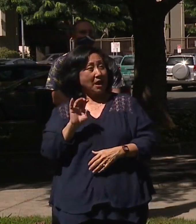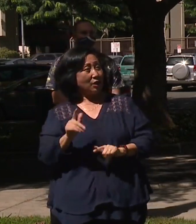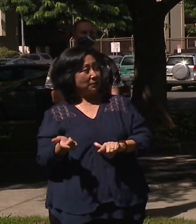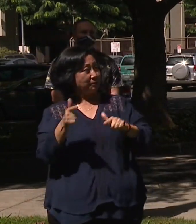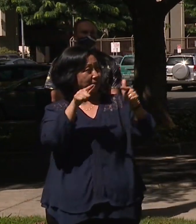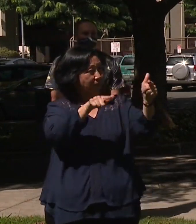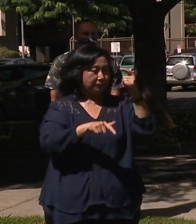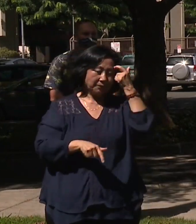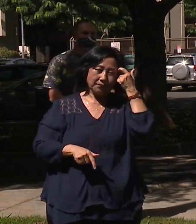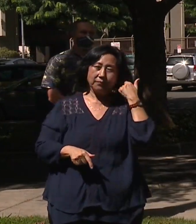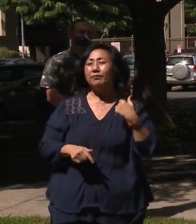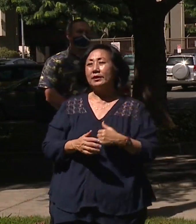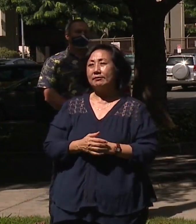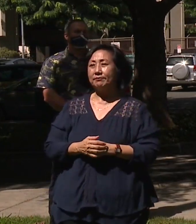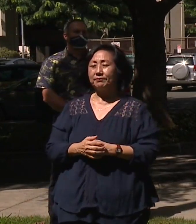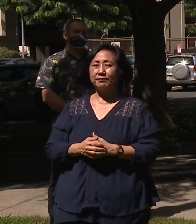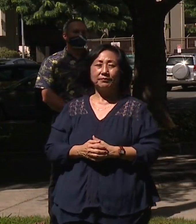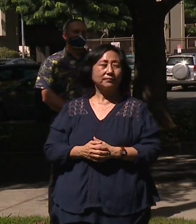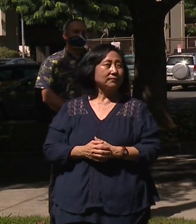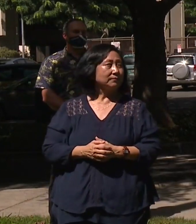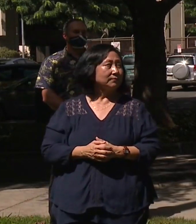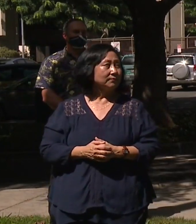wanted to do a proclamation thing.